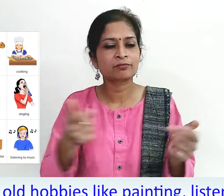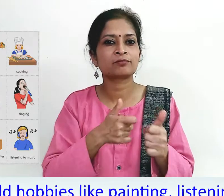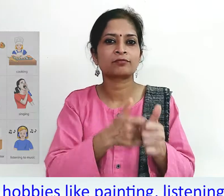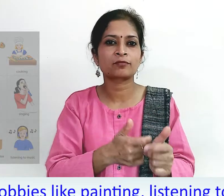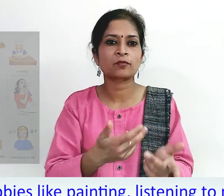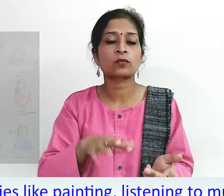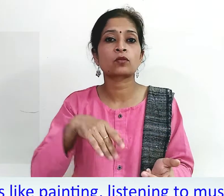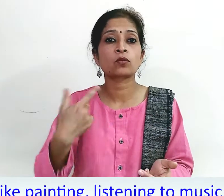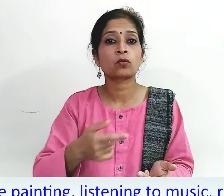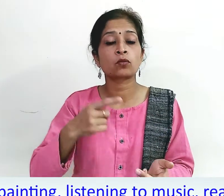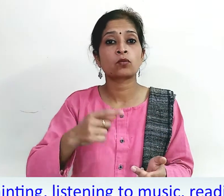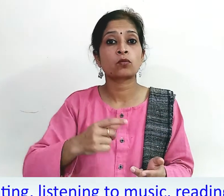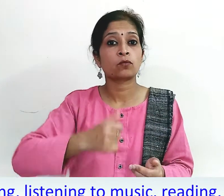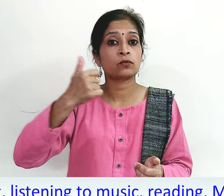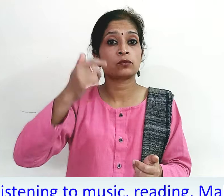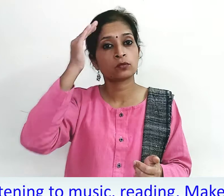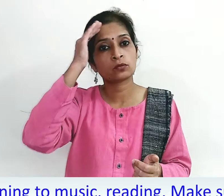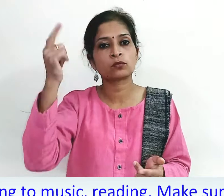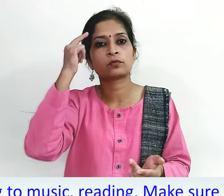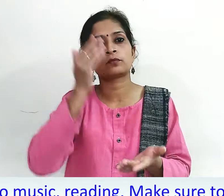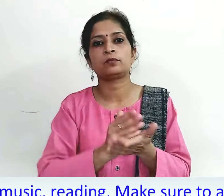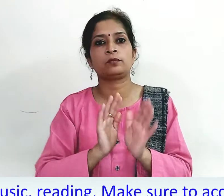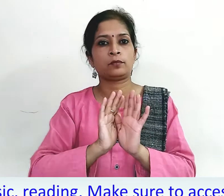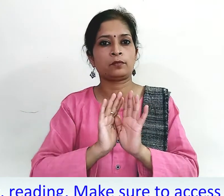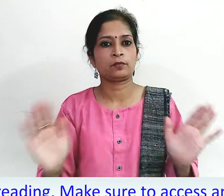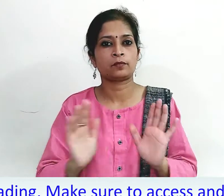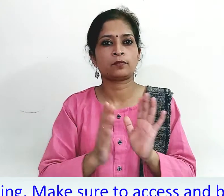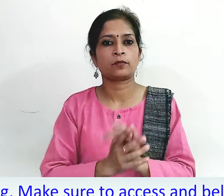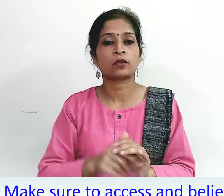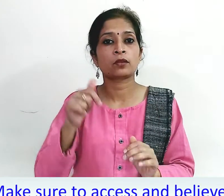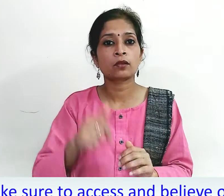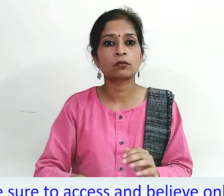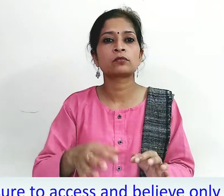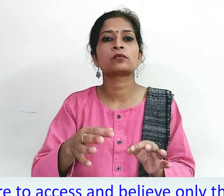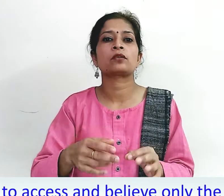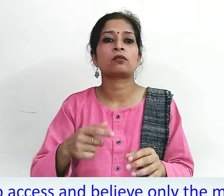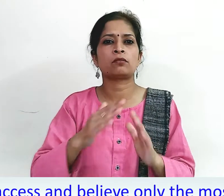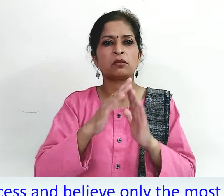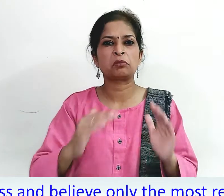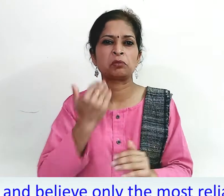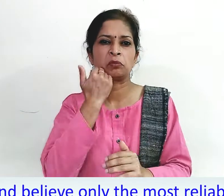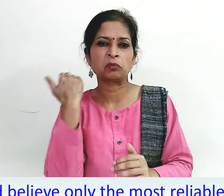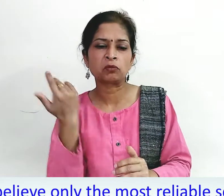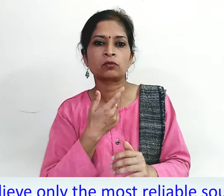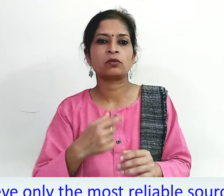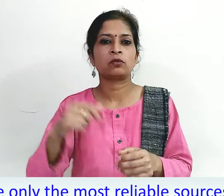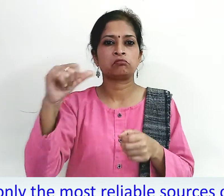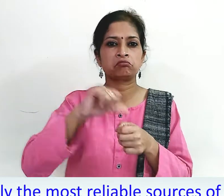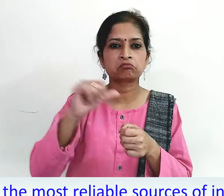access and believe only the most reliable sources of information. Avoid tobacco, alcohol and other drugs to avoid